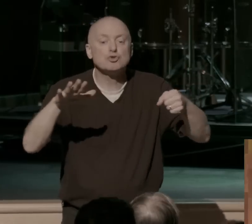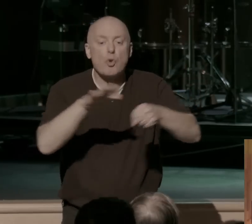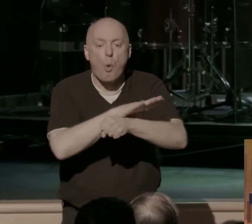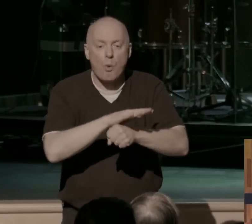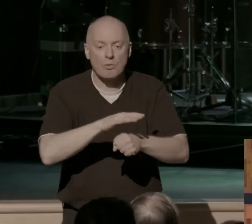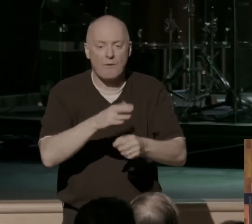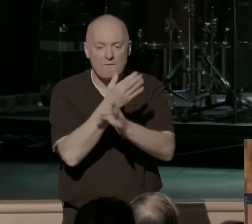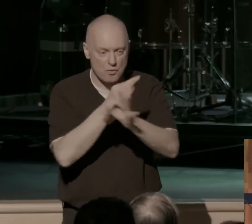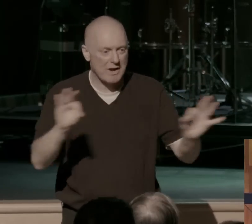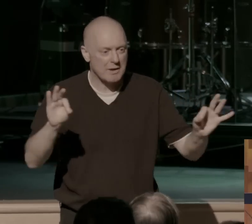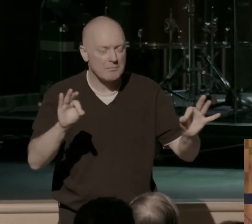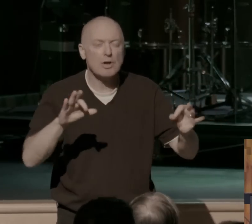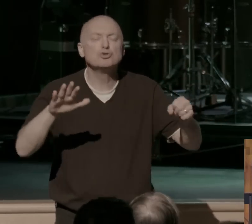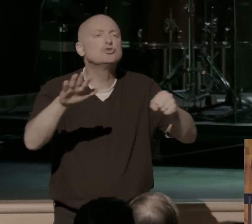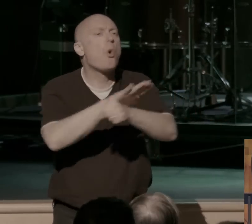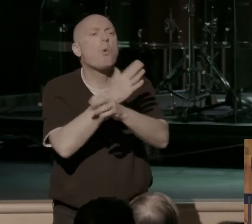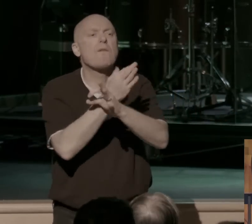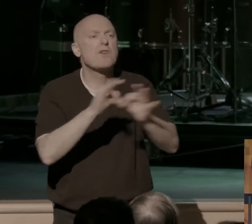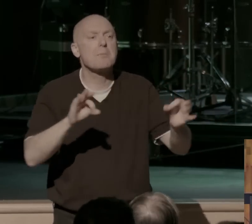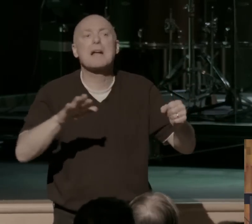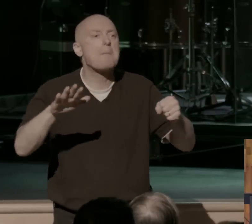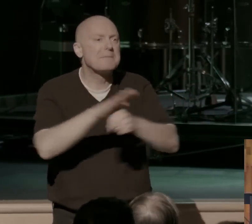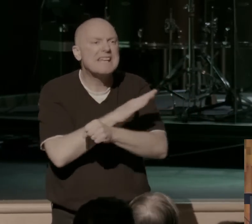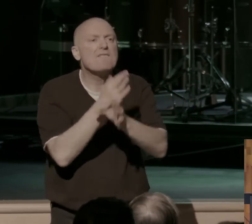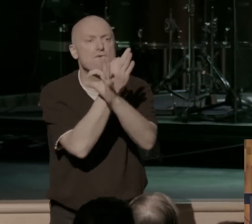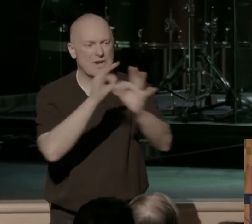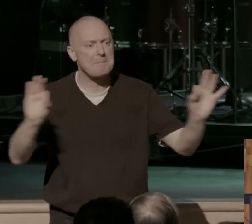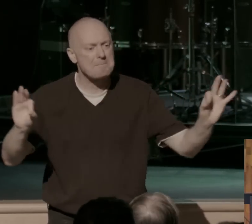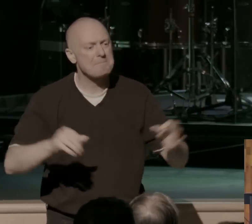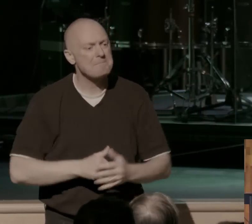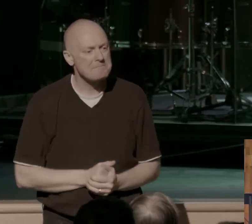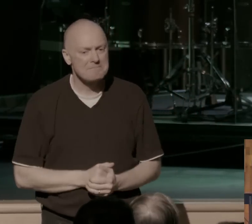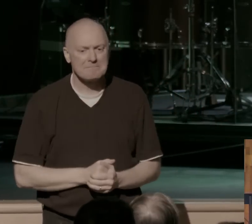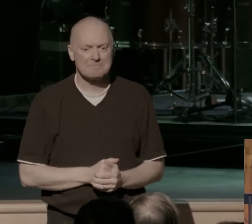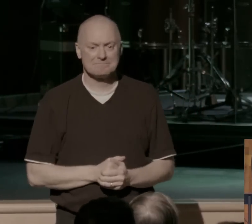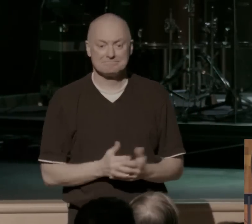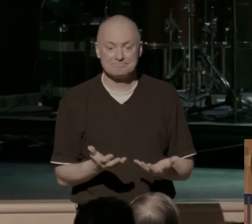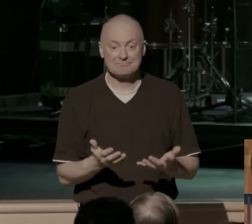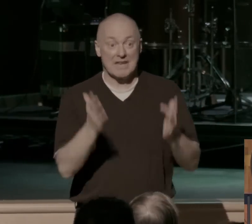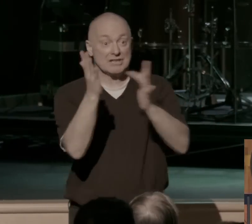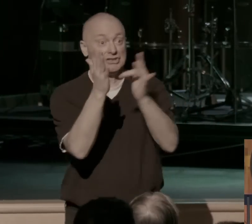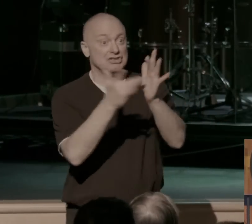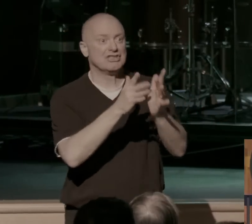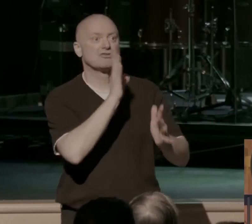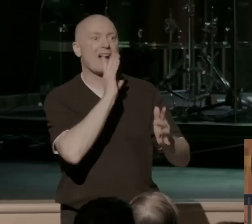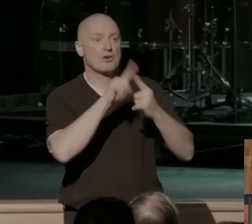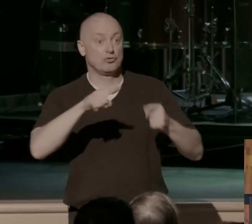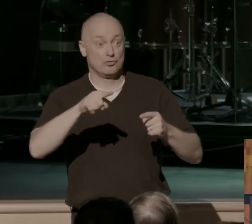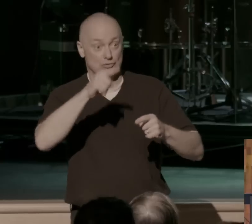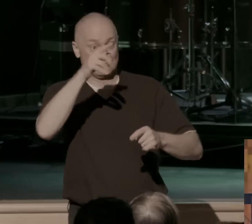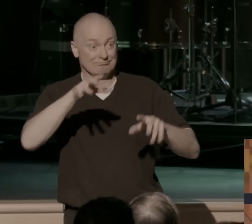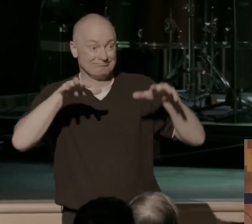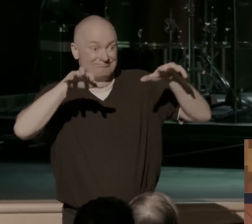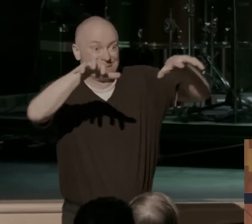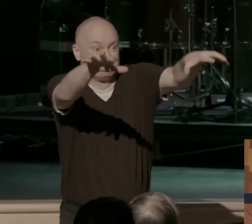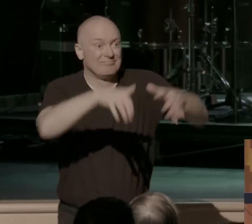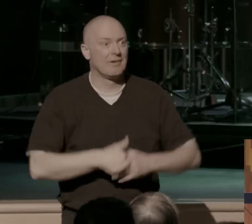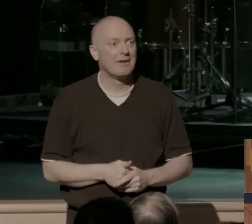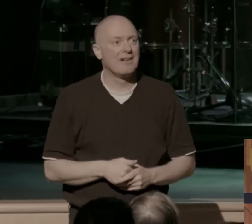Jesus provides total freedom, complete freedom. I mean, these guys here that Jesus is talking to, they thought they were free, and they had a lot of